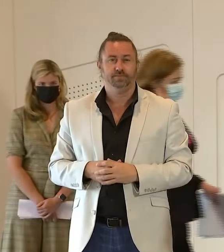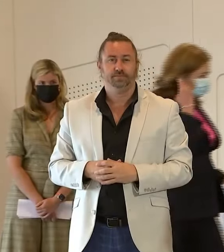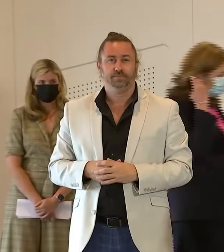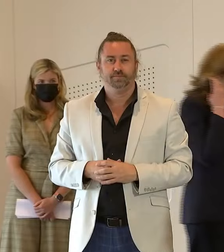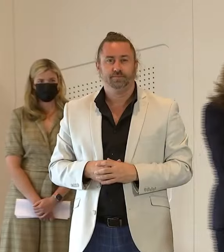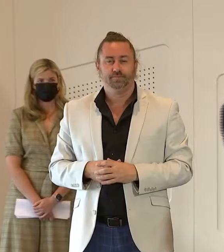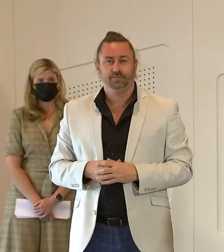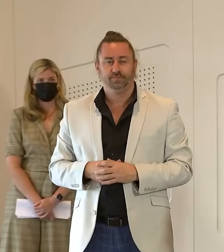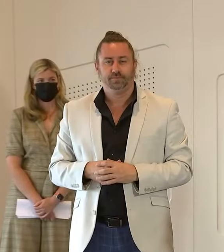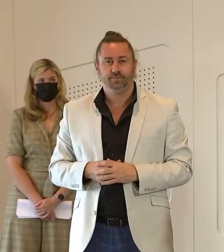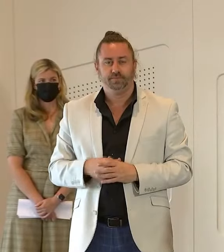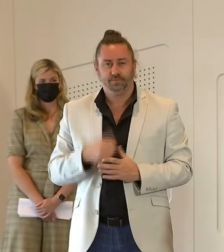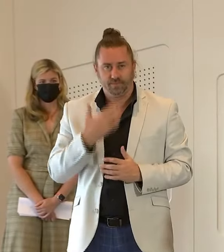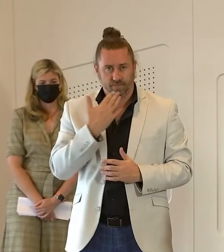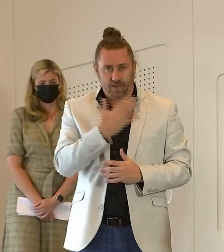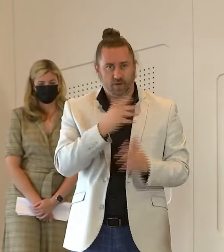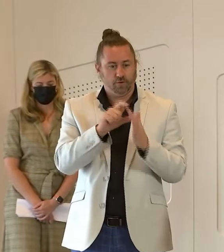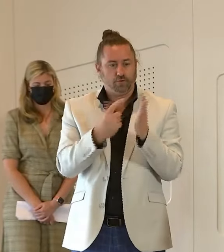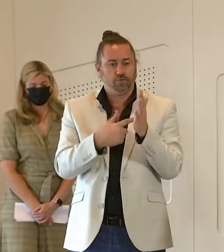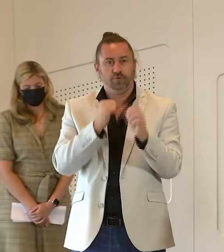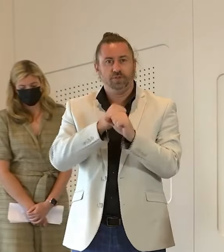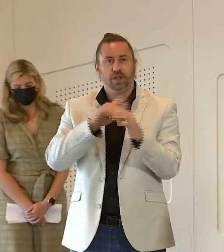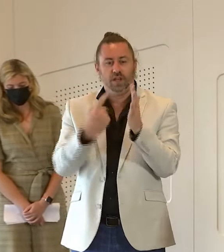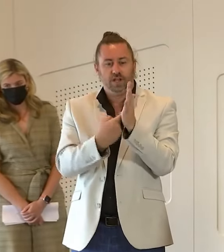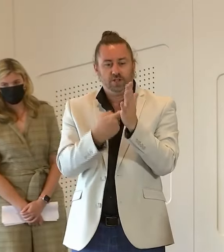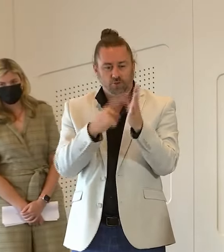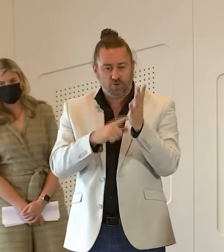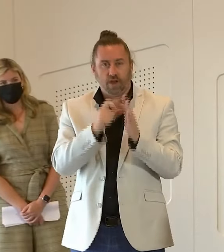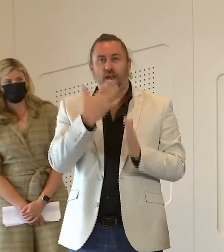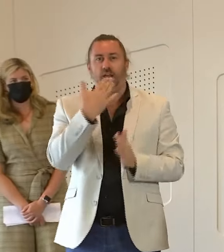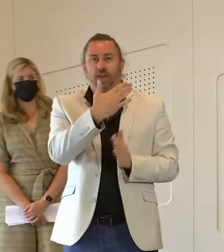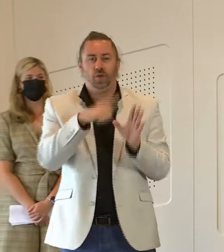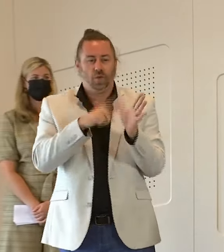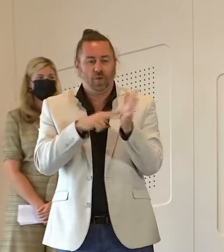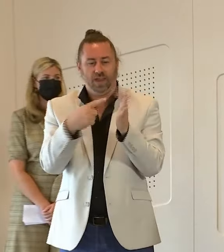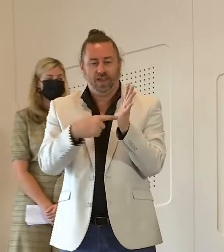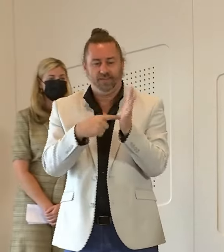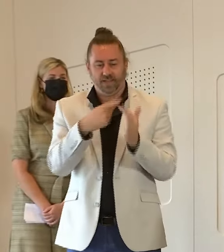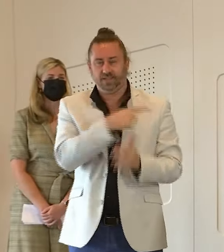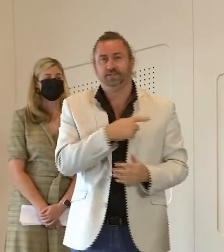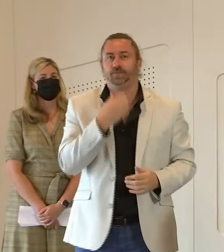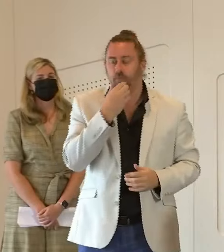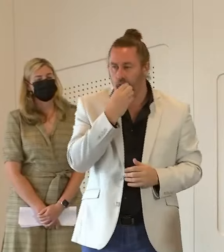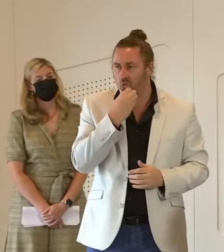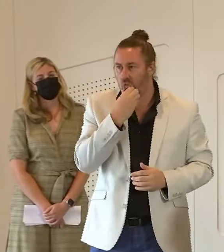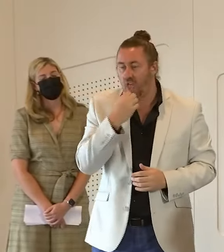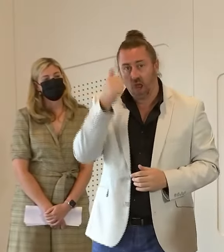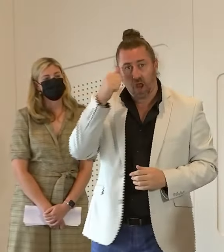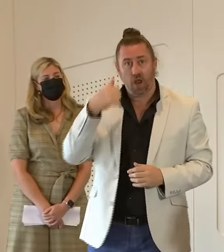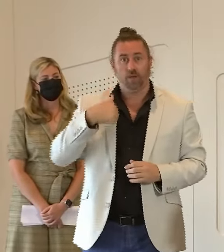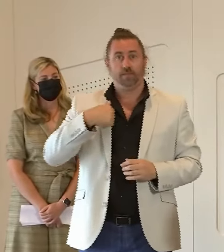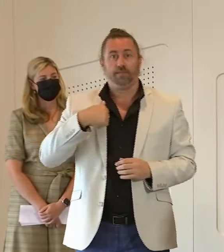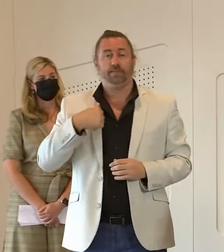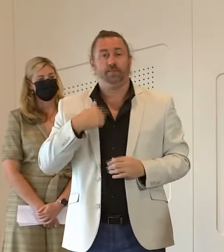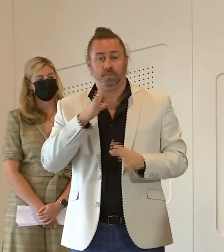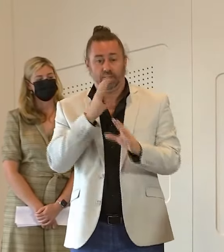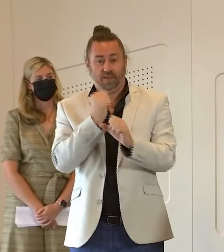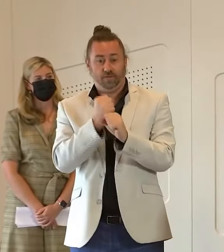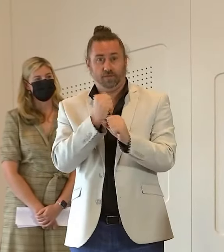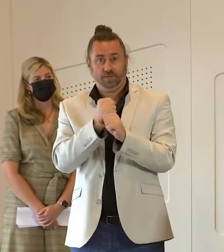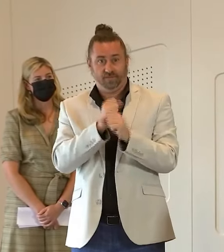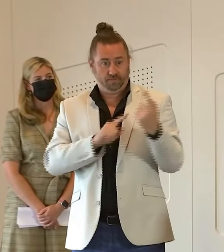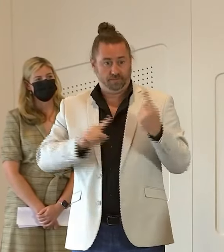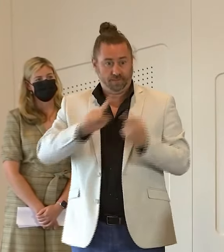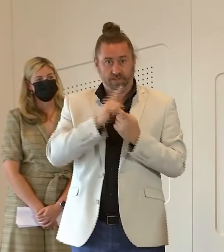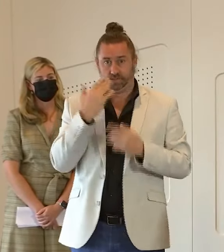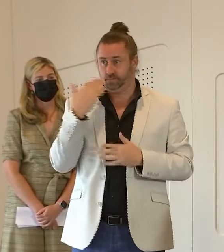uh dr gerard and thanks evette all right as you know our cabinet met a short time ago